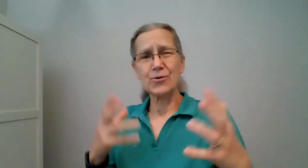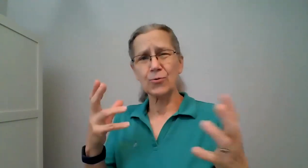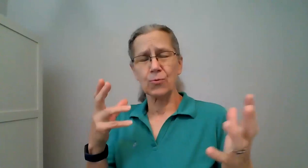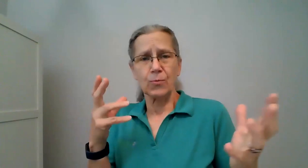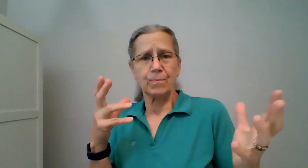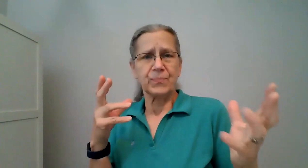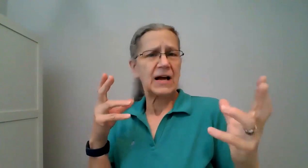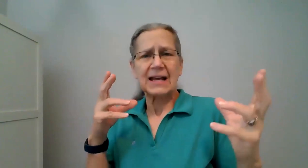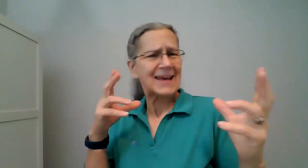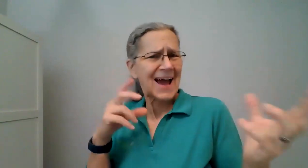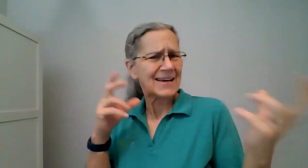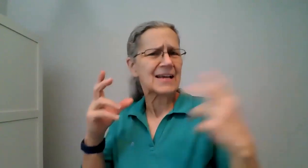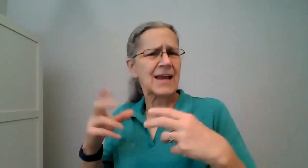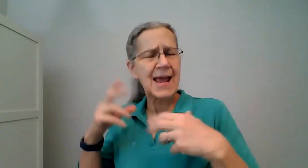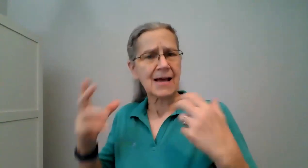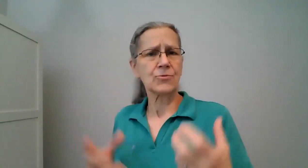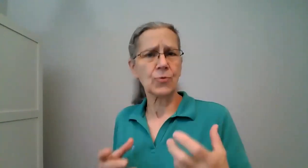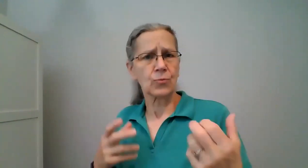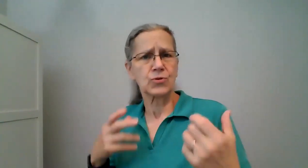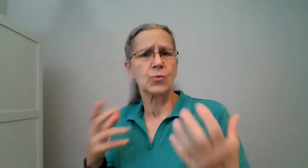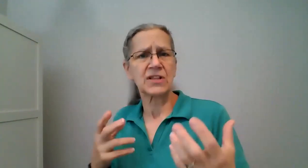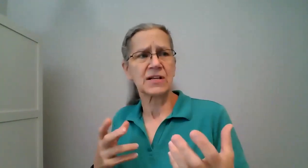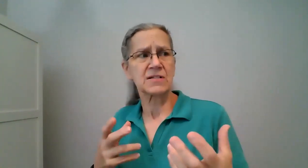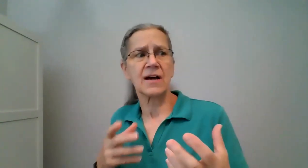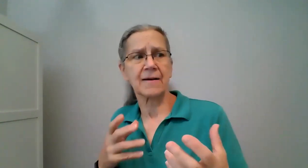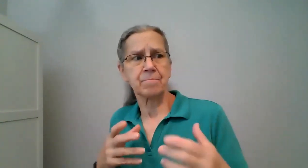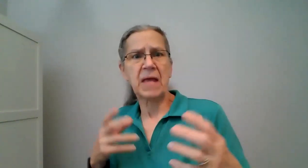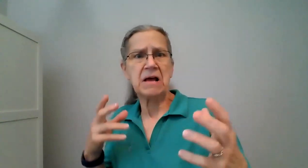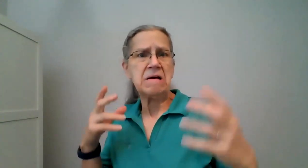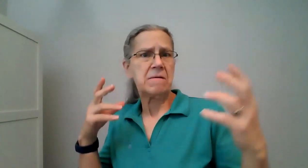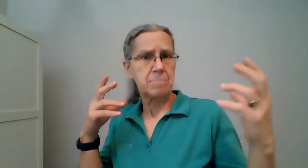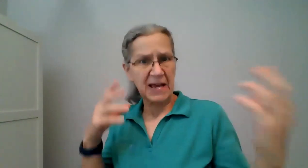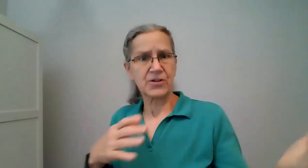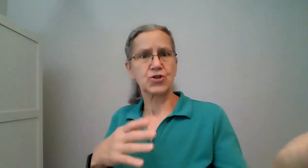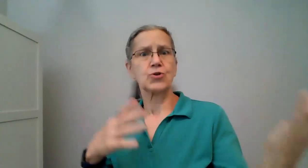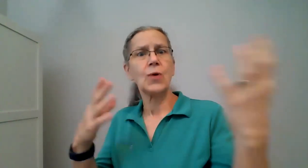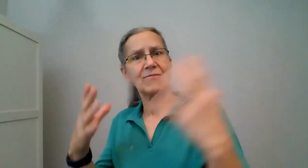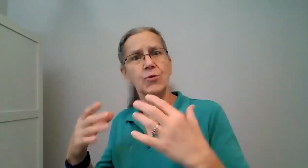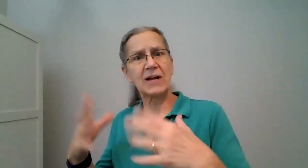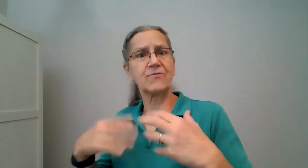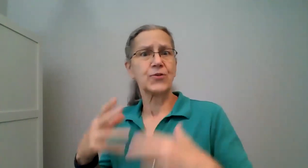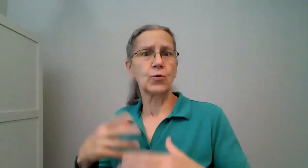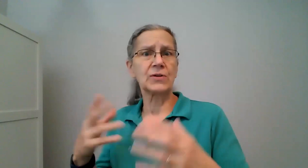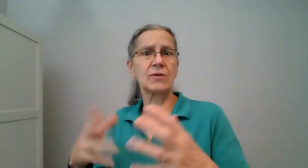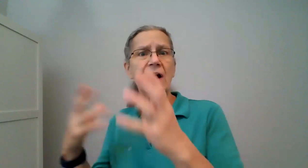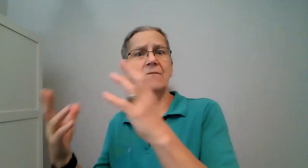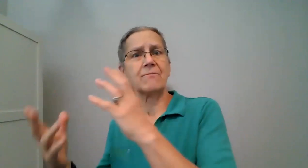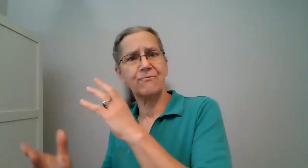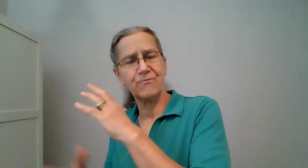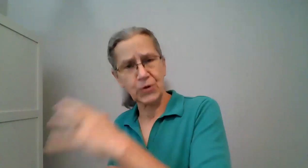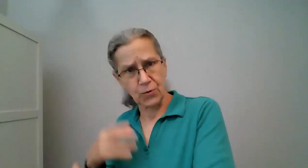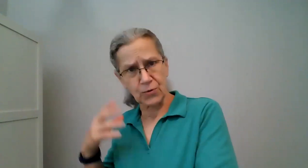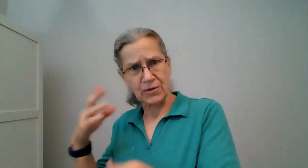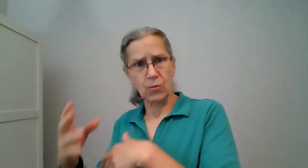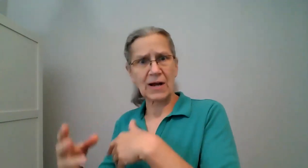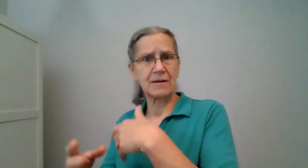you get and handle doing things like making sure you have the right fuel and the right food and the right